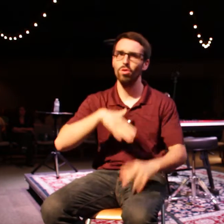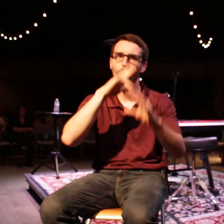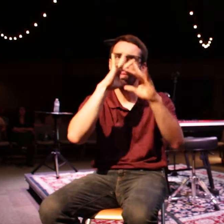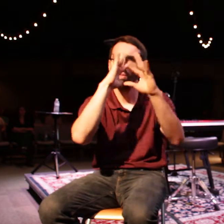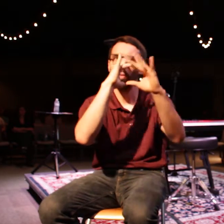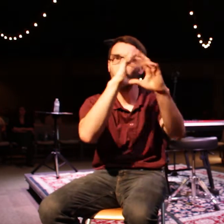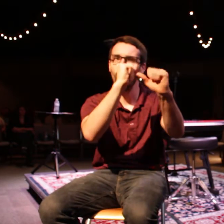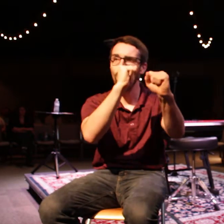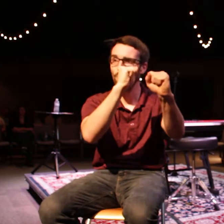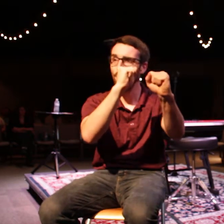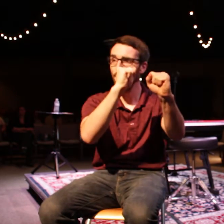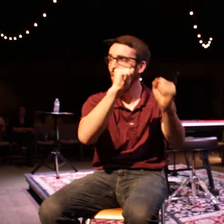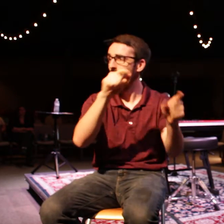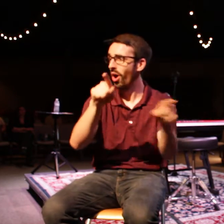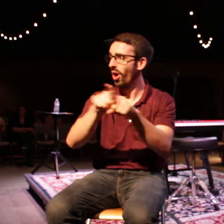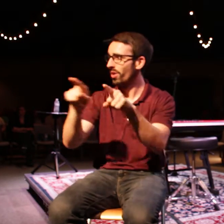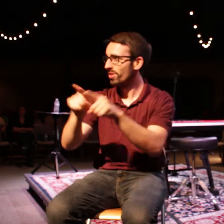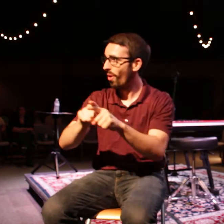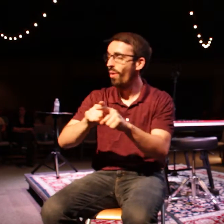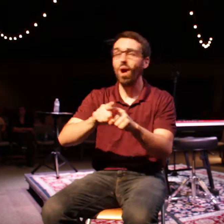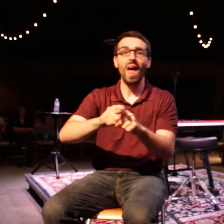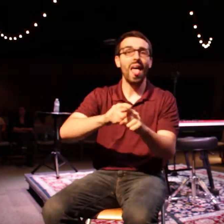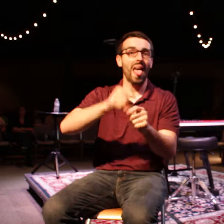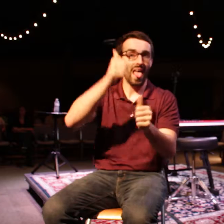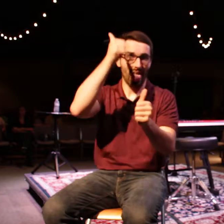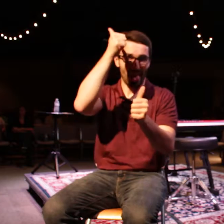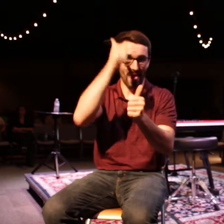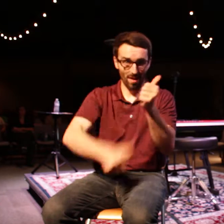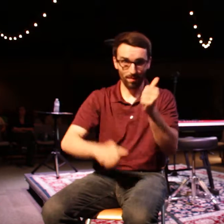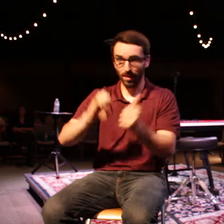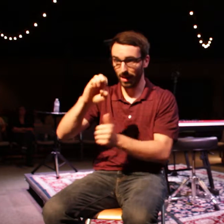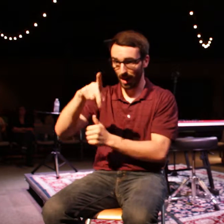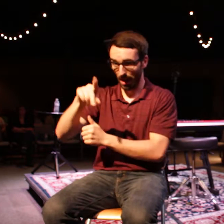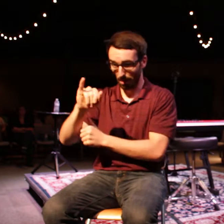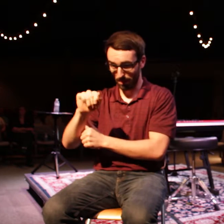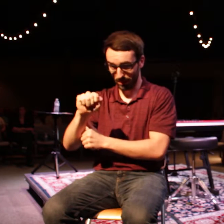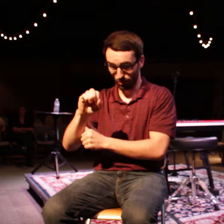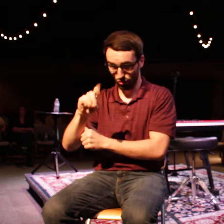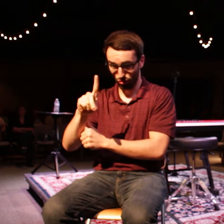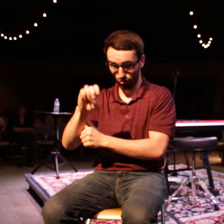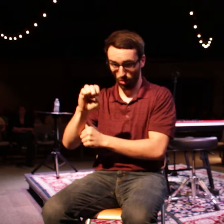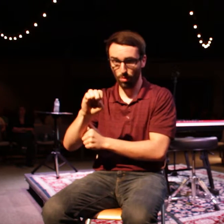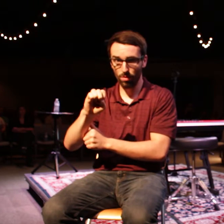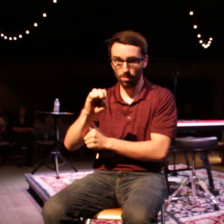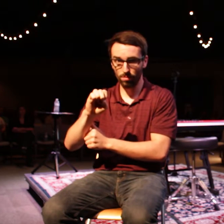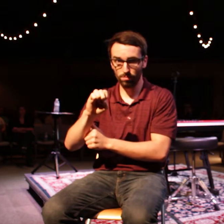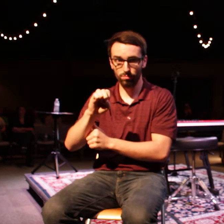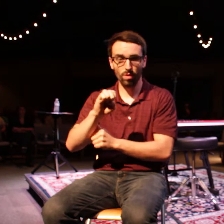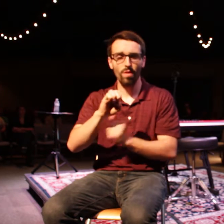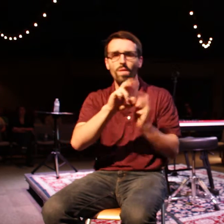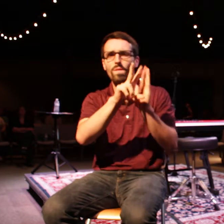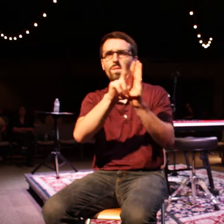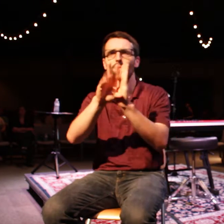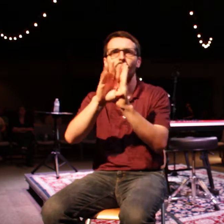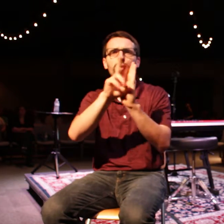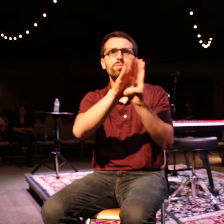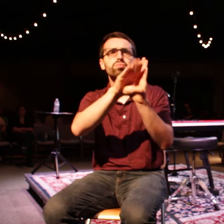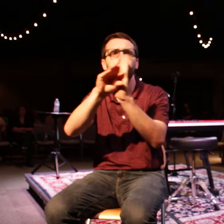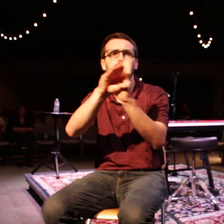filmed every episode of his show, The Joy of Painting, right up the road from where I lived in Muncie, Indiana. This little tiny studio. I've actually been to that